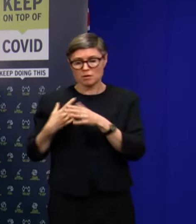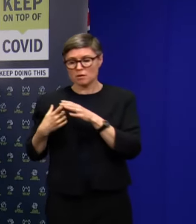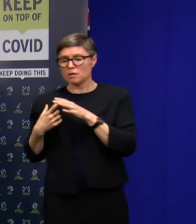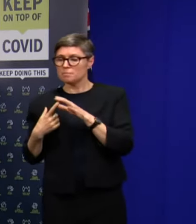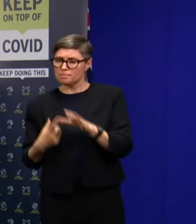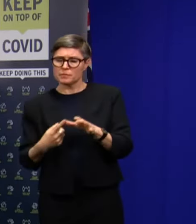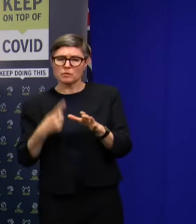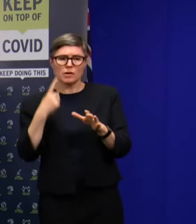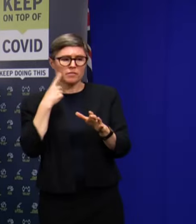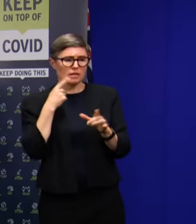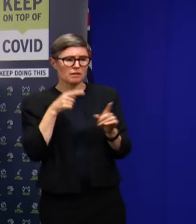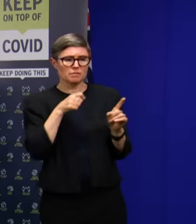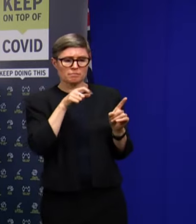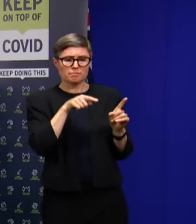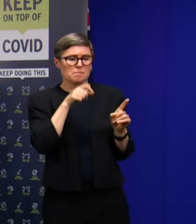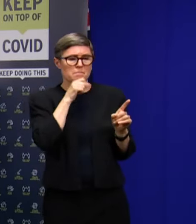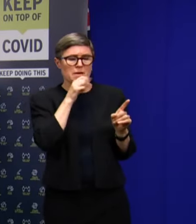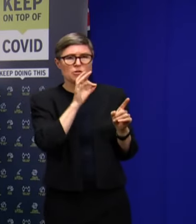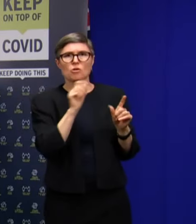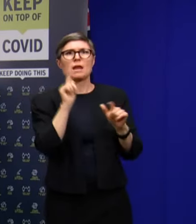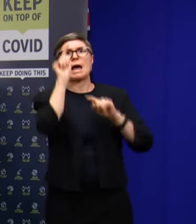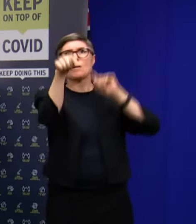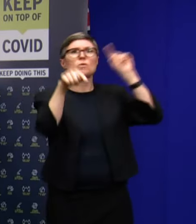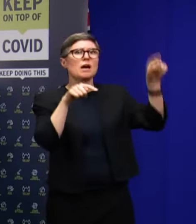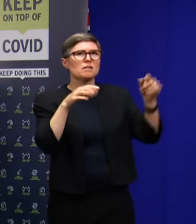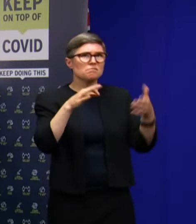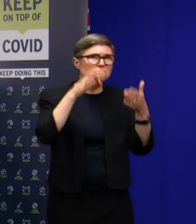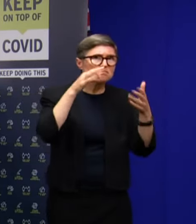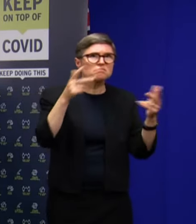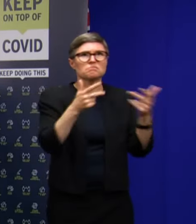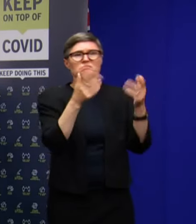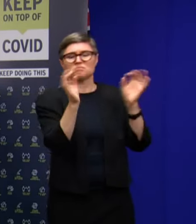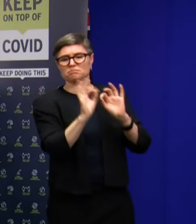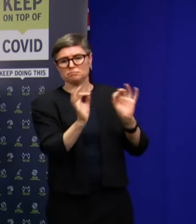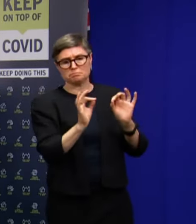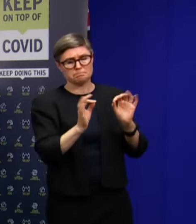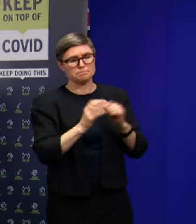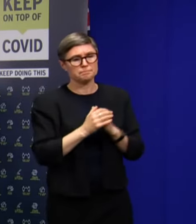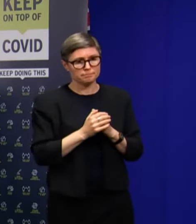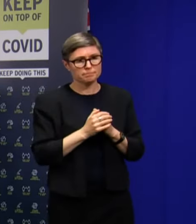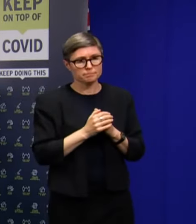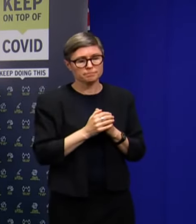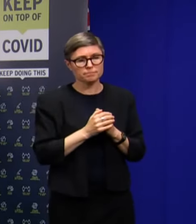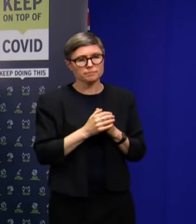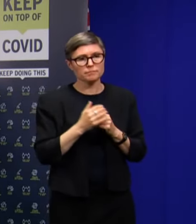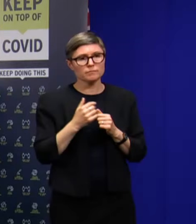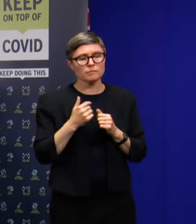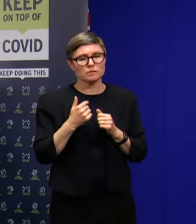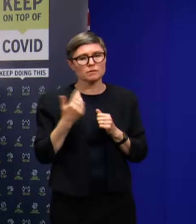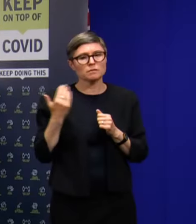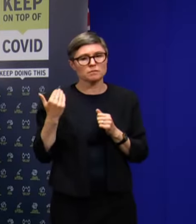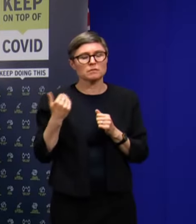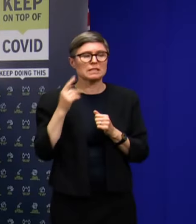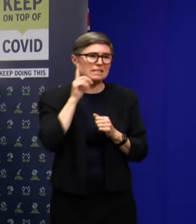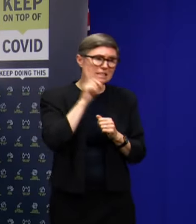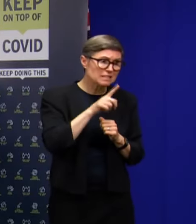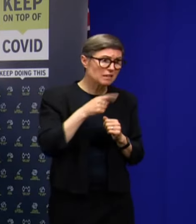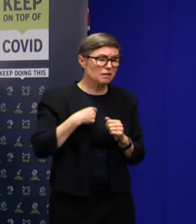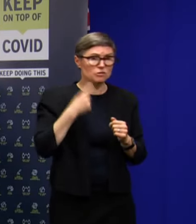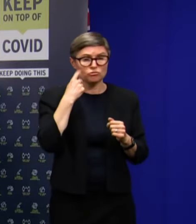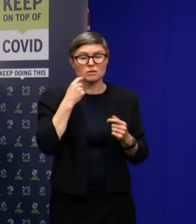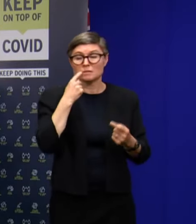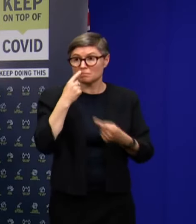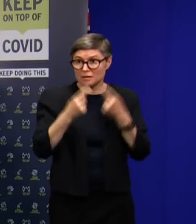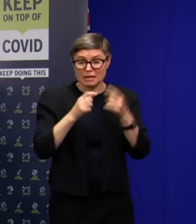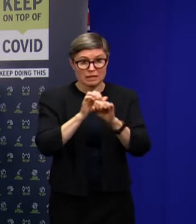don't believe this person has been to any of those public sites. And that's my... the point that I was trying at some pains yesterday to make,